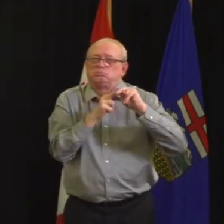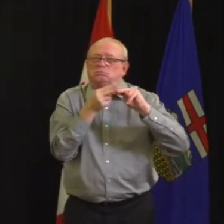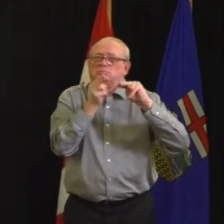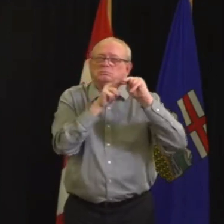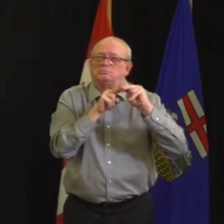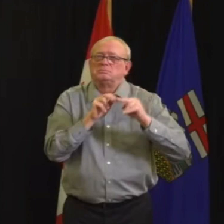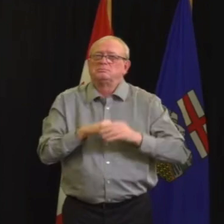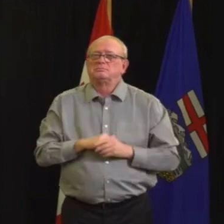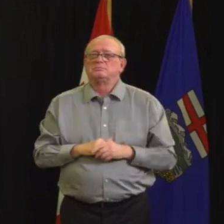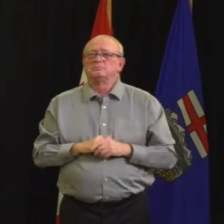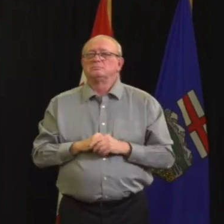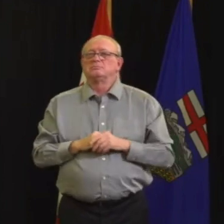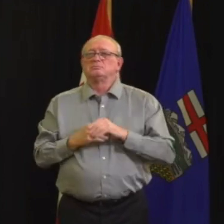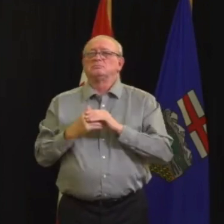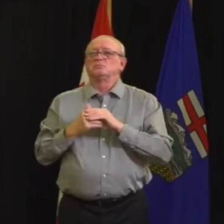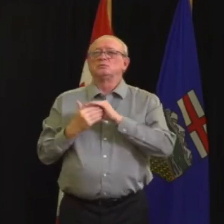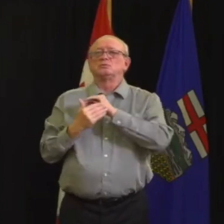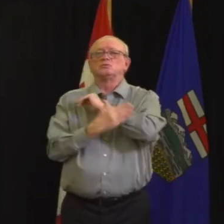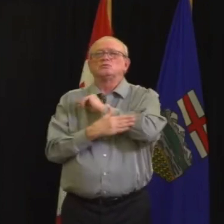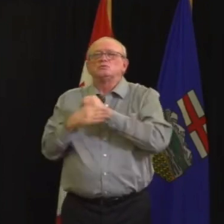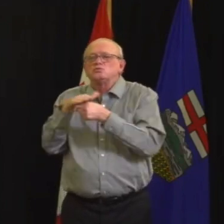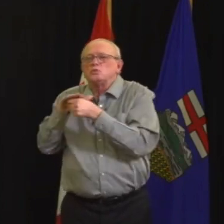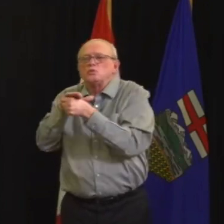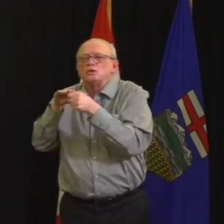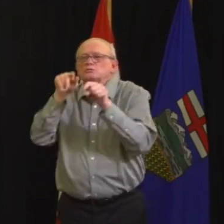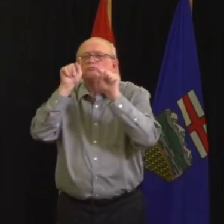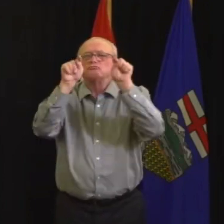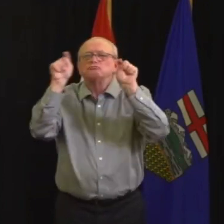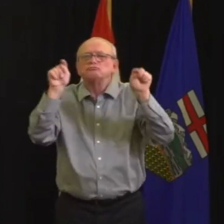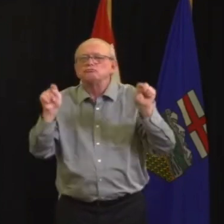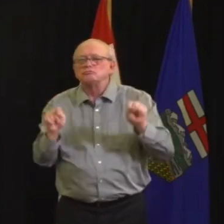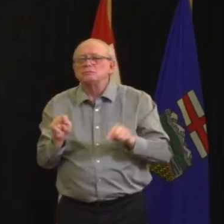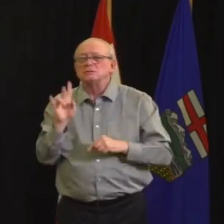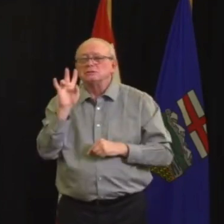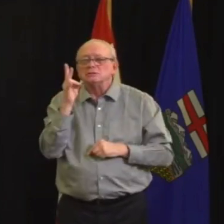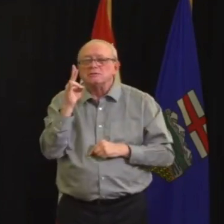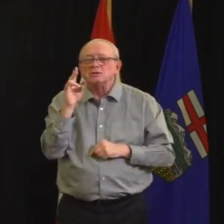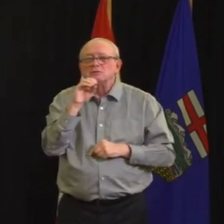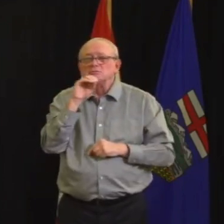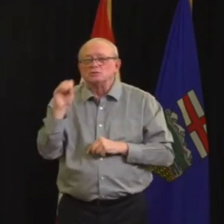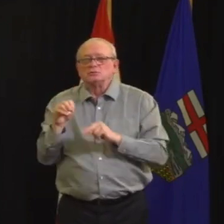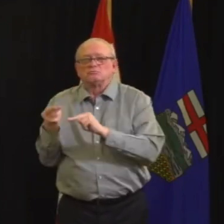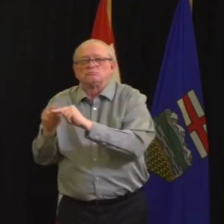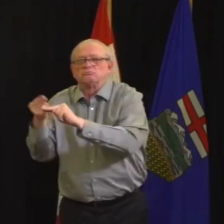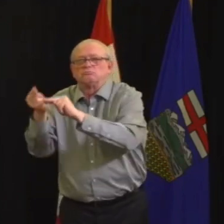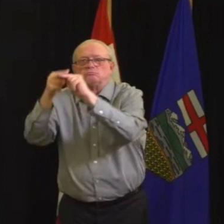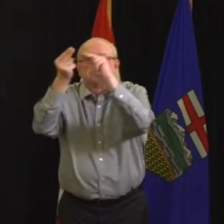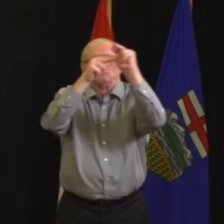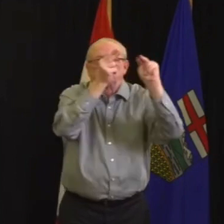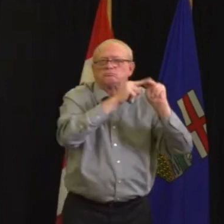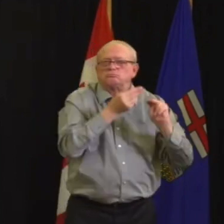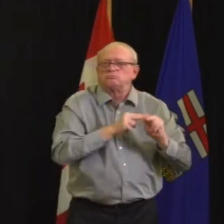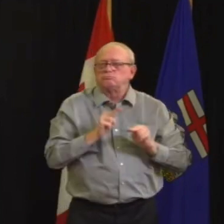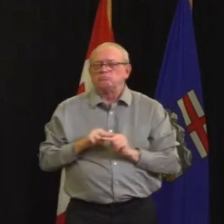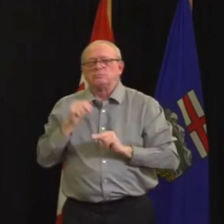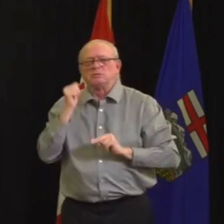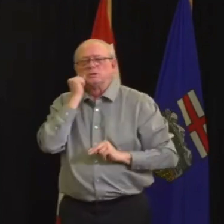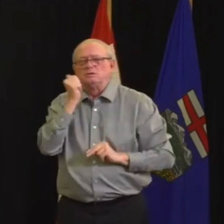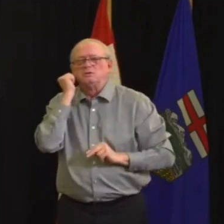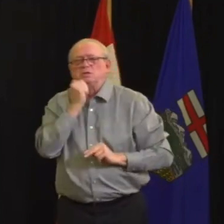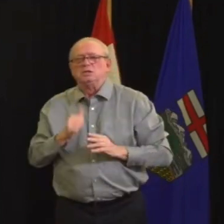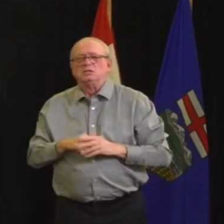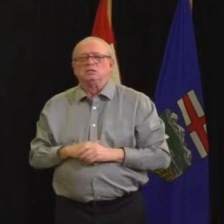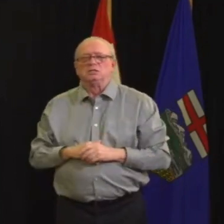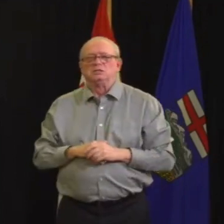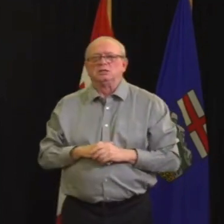week, as you know, we also hit the trigger of more than 50% of our COVID-19 ICU capacity in use. We are currently sitting at